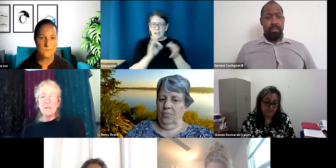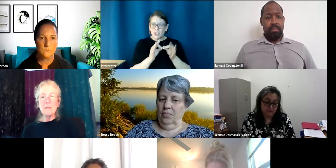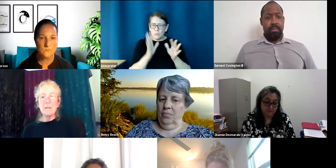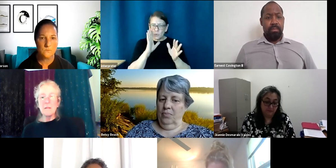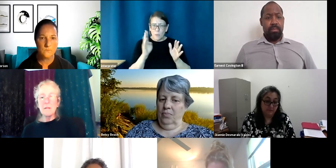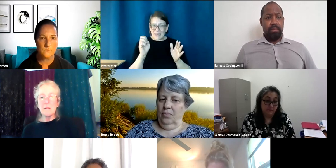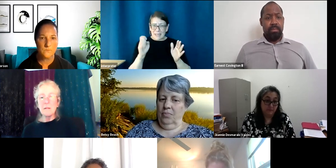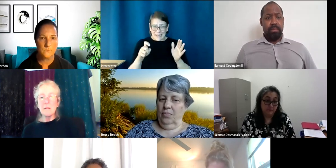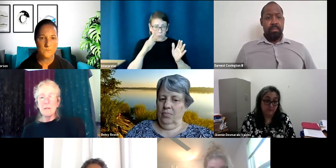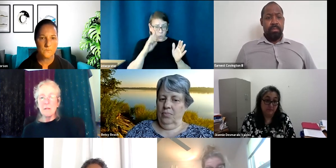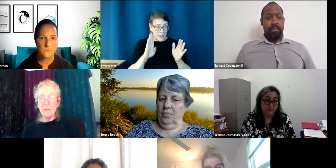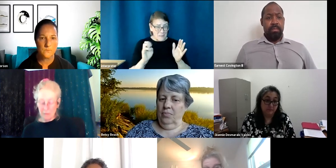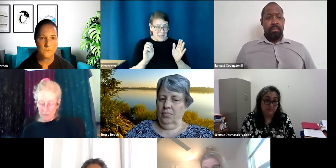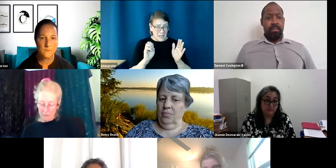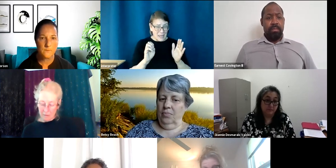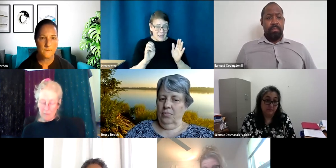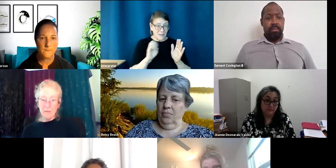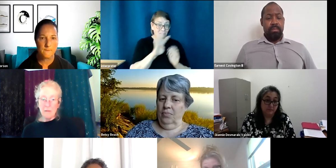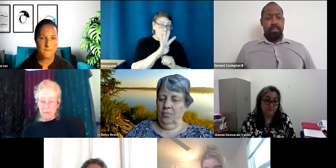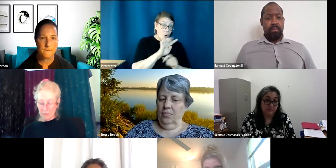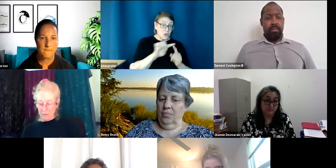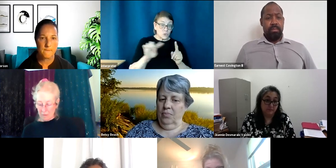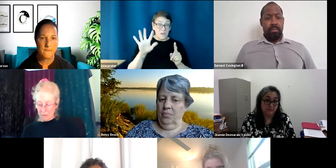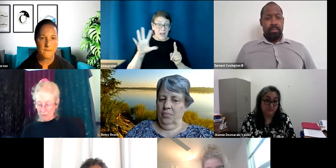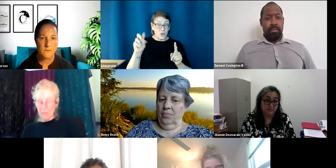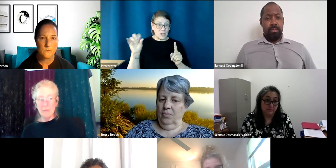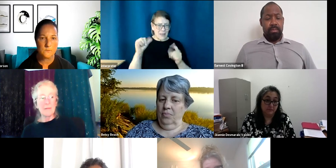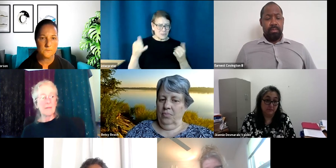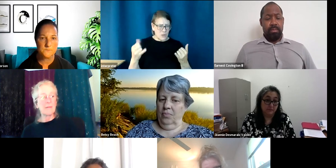meeting be, um, 4 to 5 30, like today, or will it be 4 to 6?